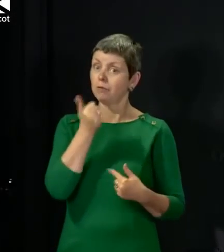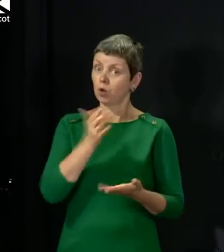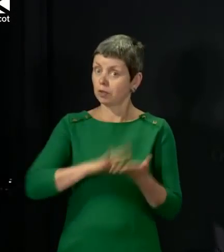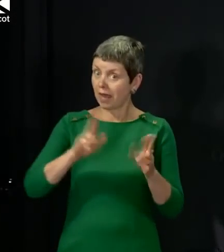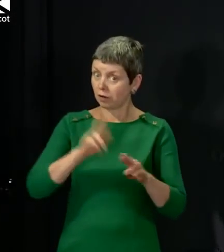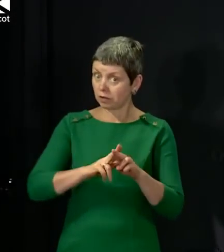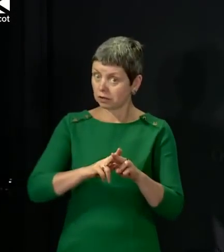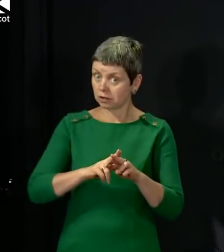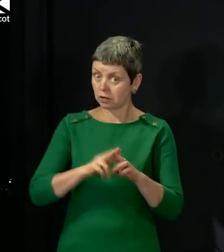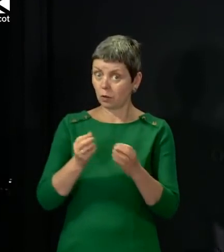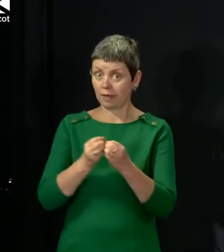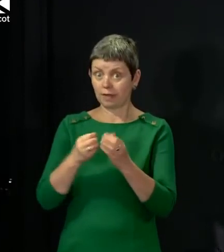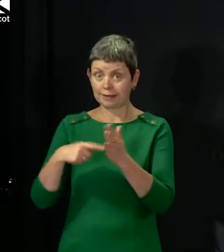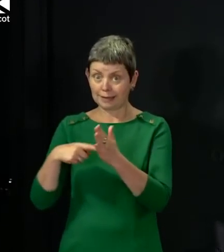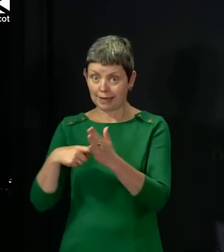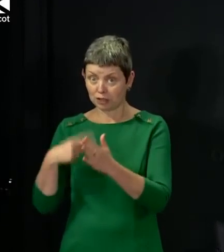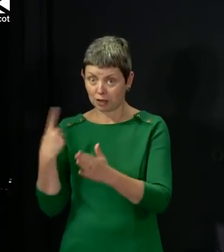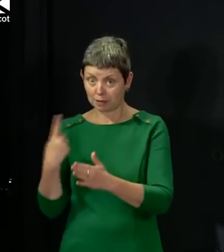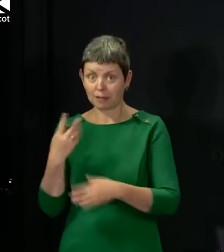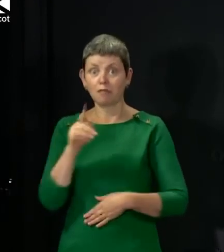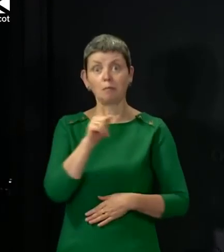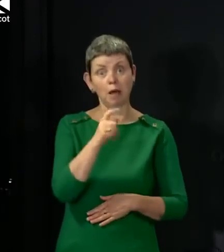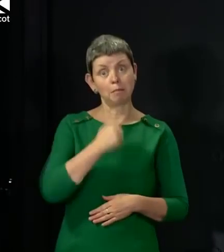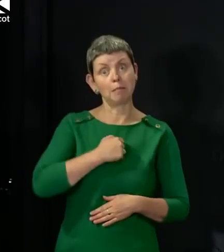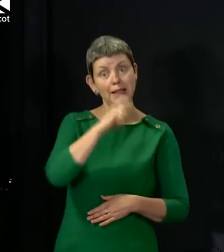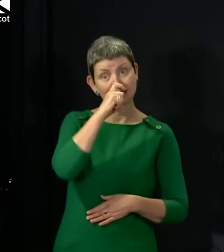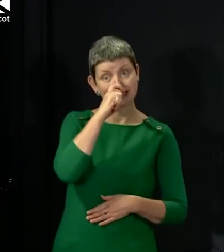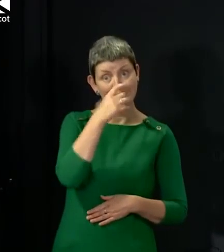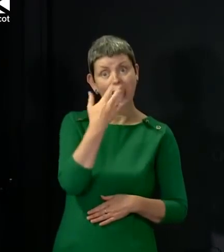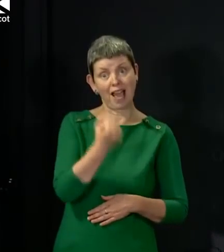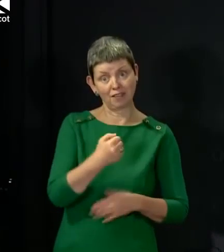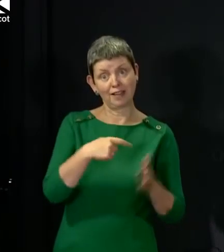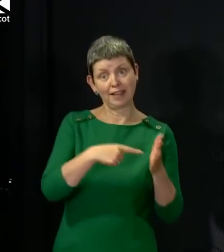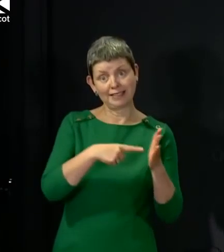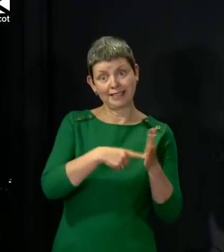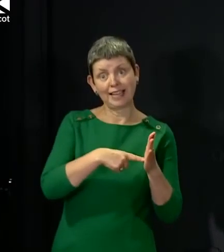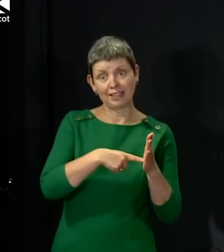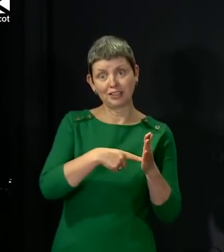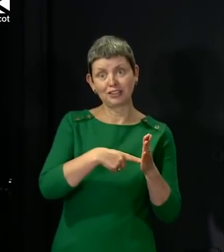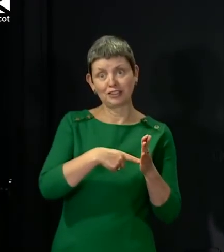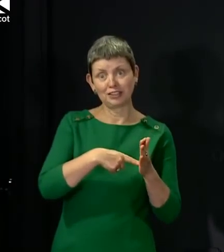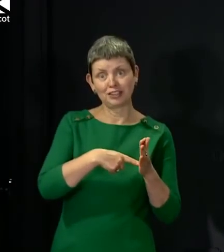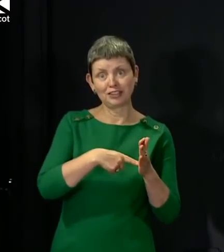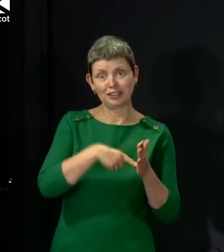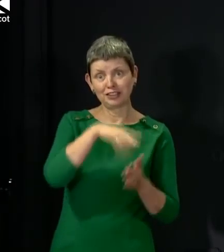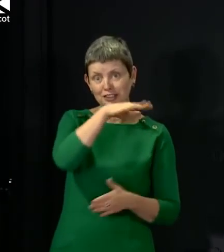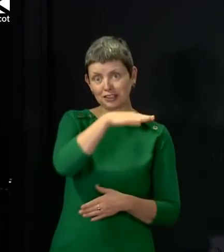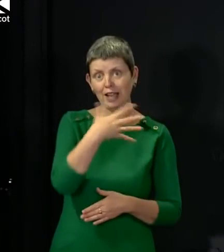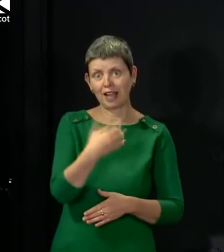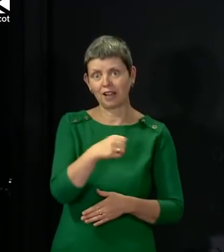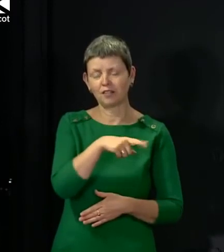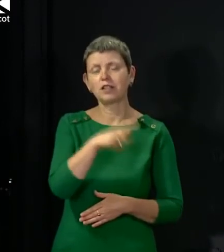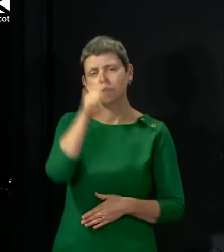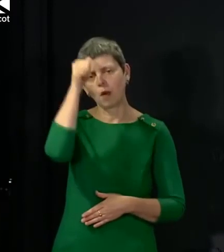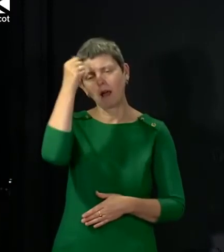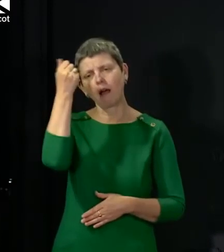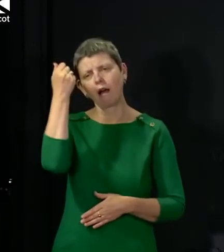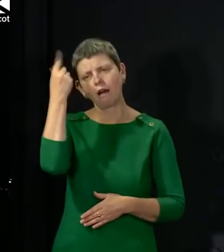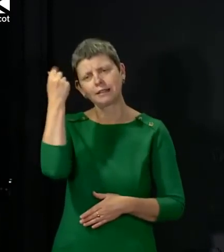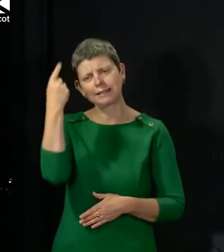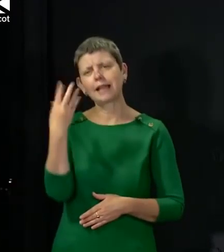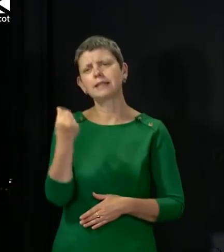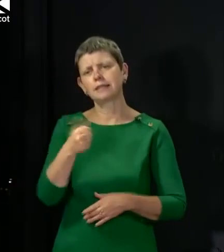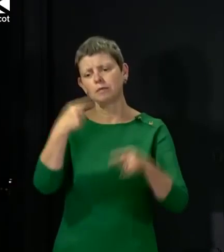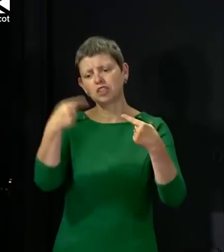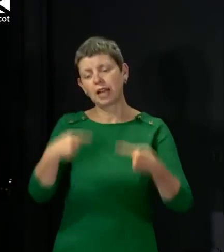of a teenager myself my sister is a parent of a teenager so I understand some of the challenges involved in that but I would